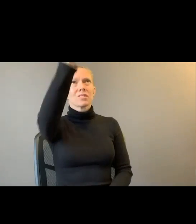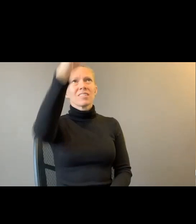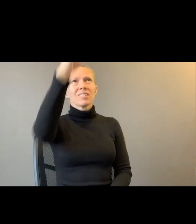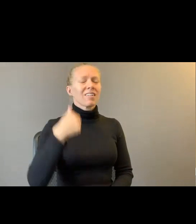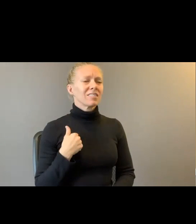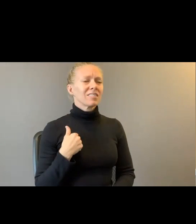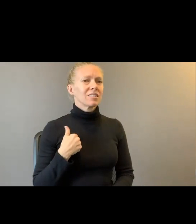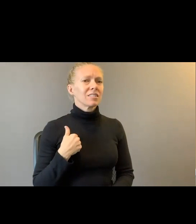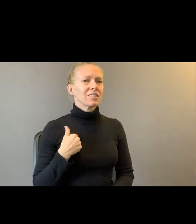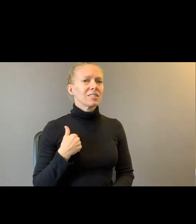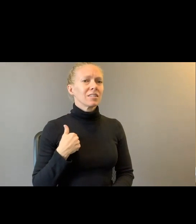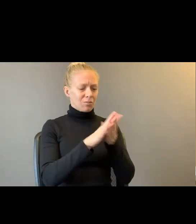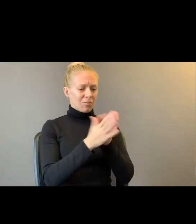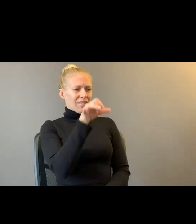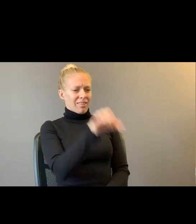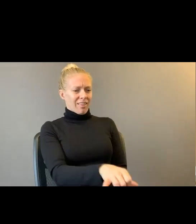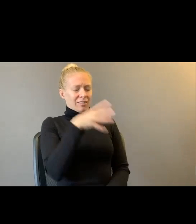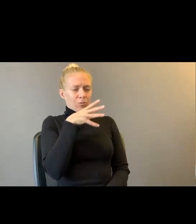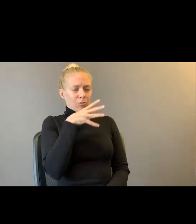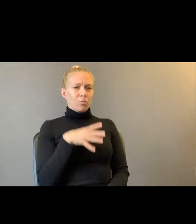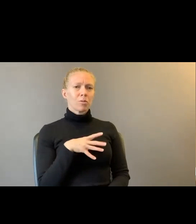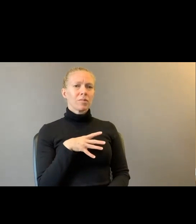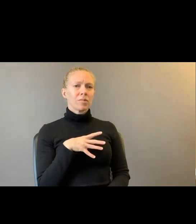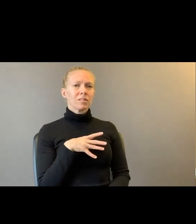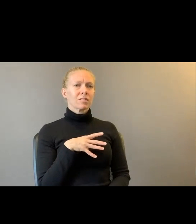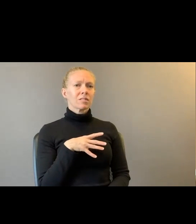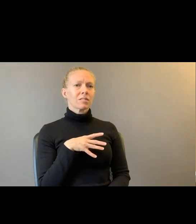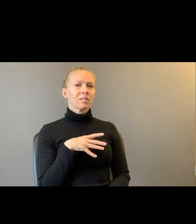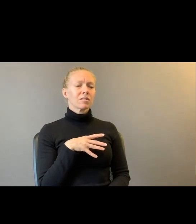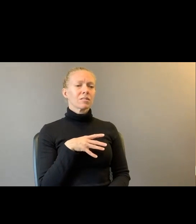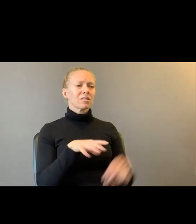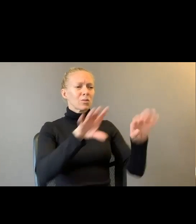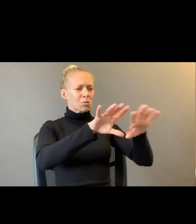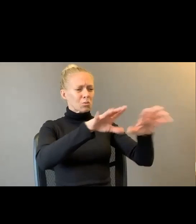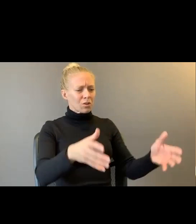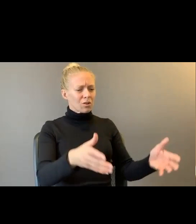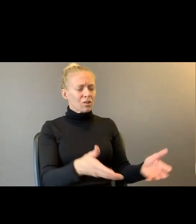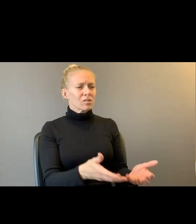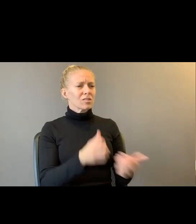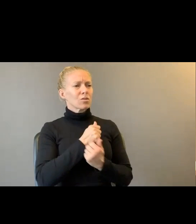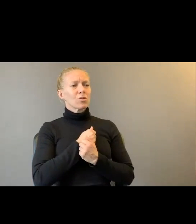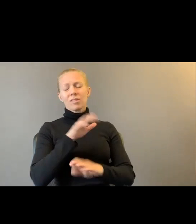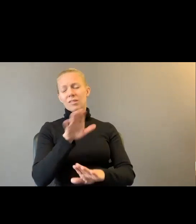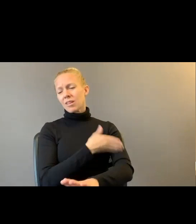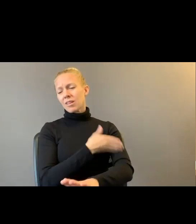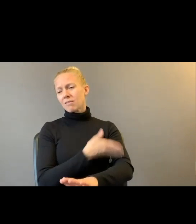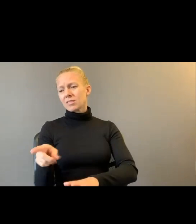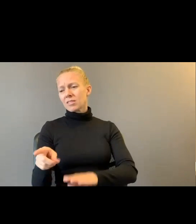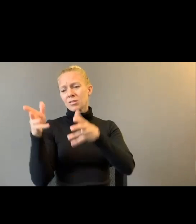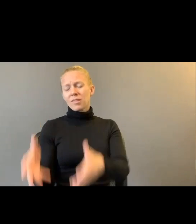that woman, the world, or the love song you left behind your eyes.